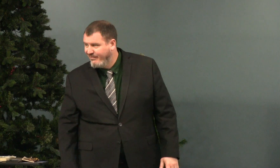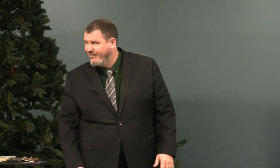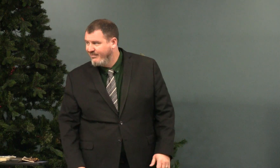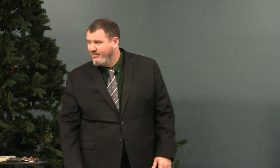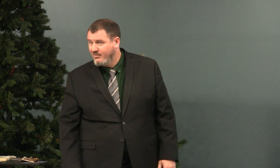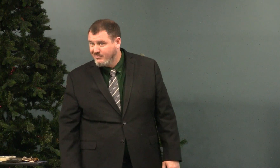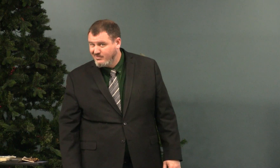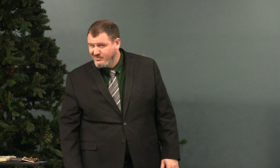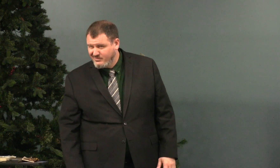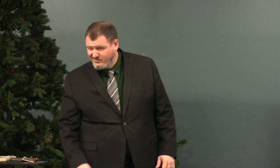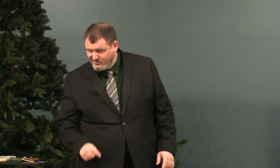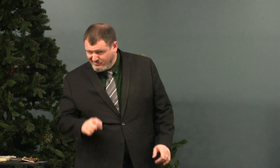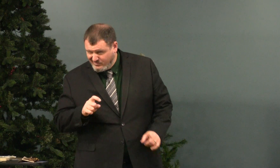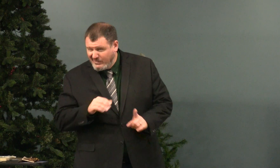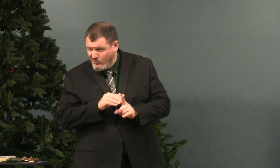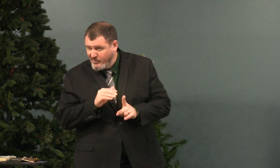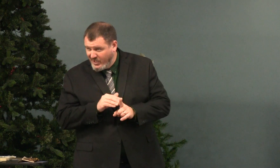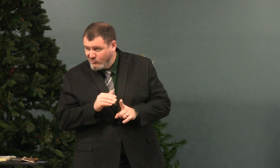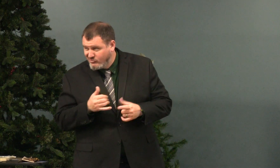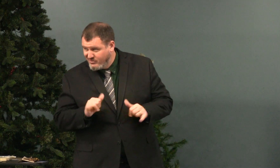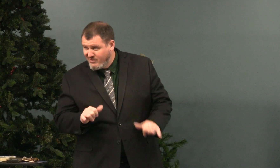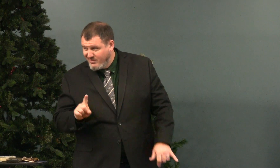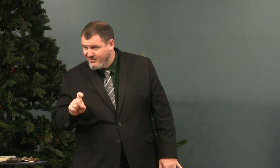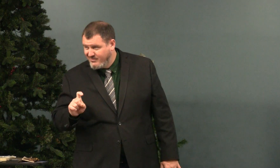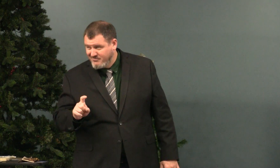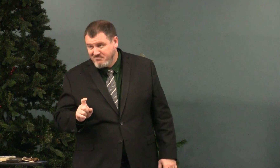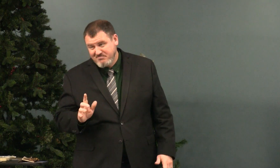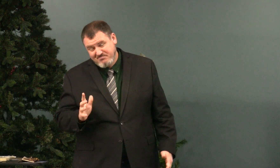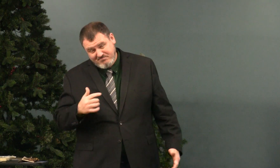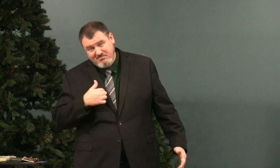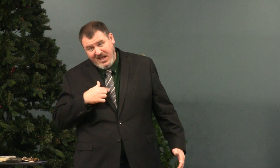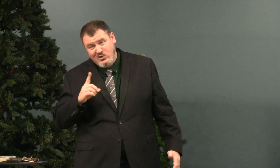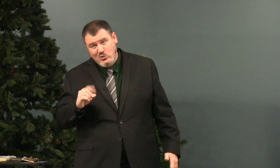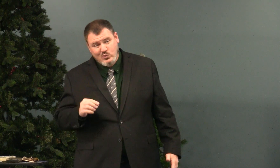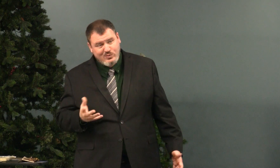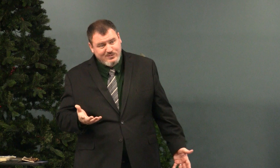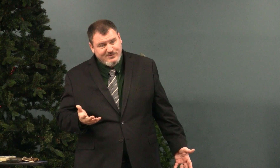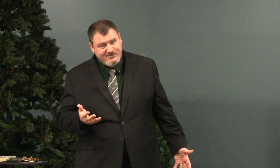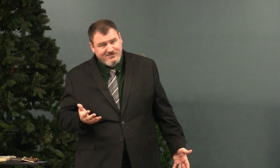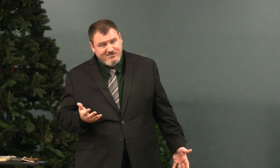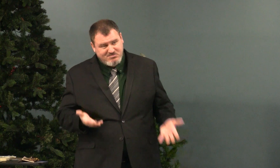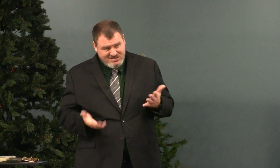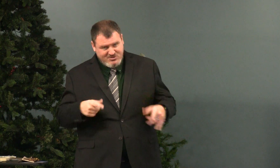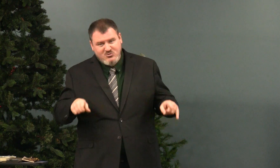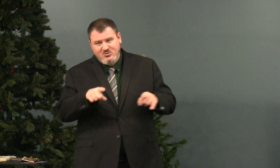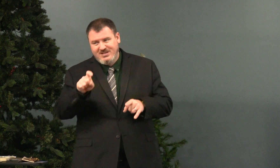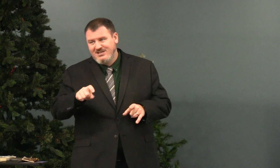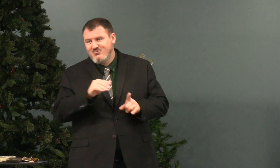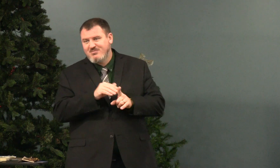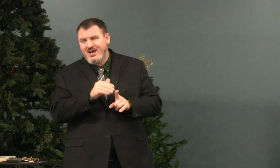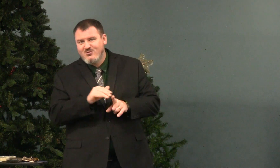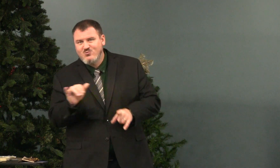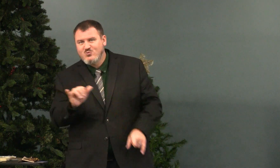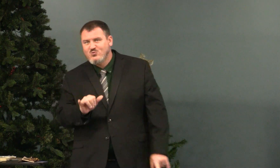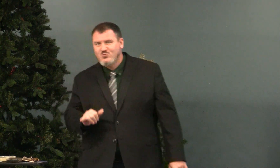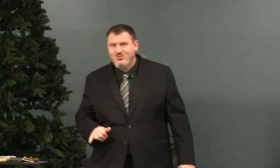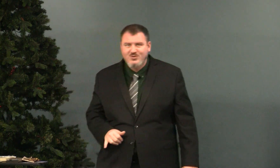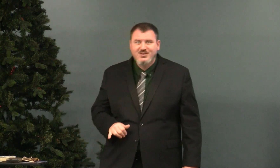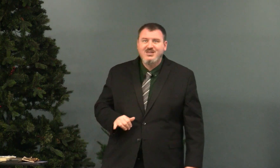at age three. But we have to remind ourselves still. I do. Maybe you need